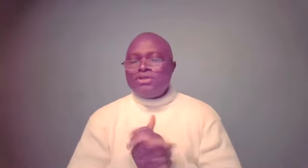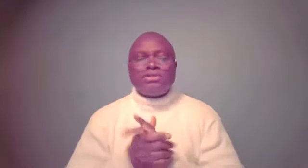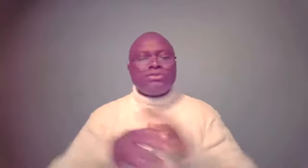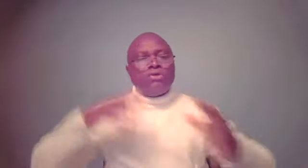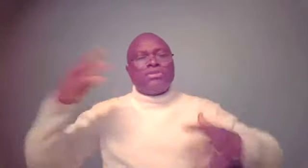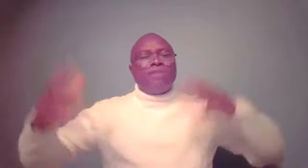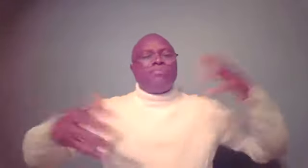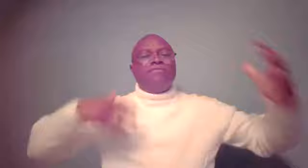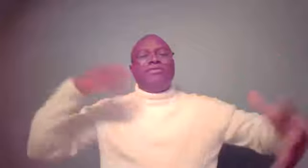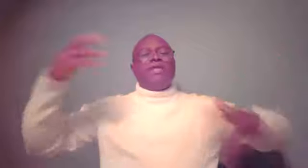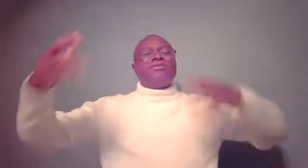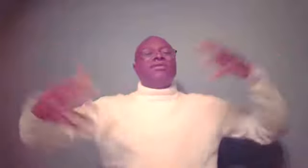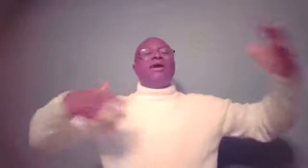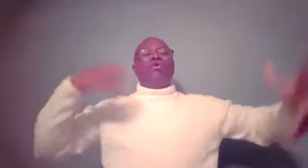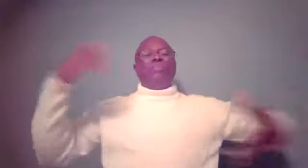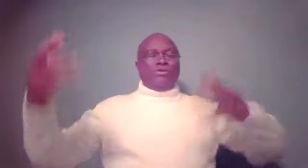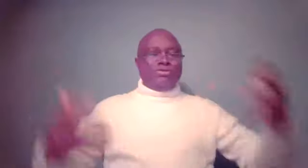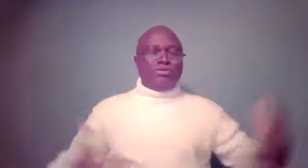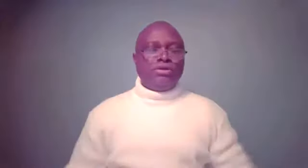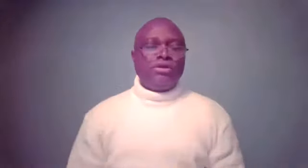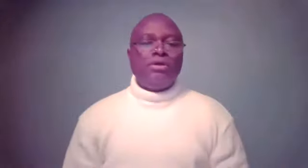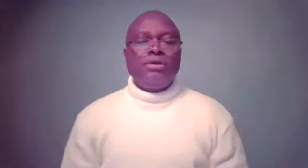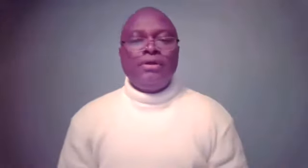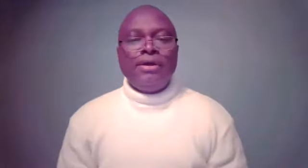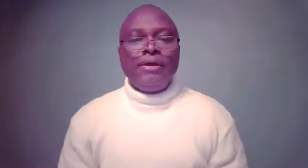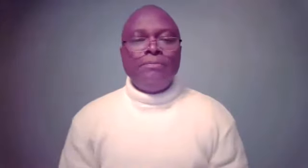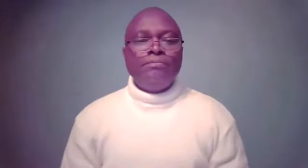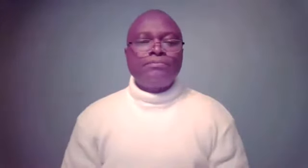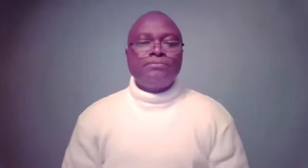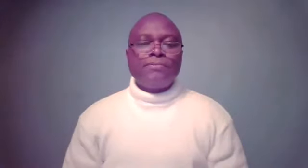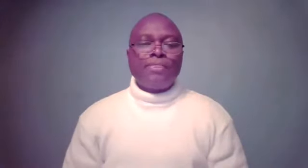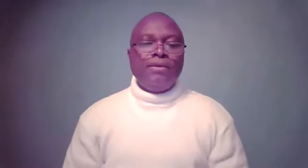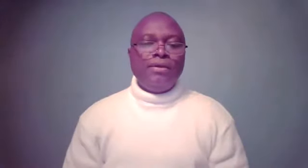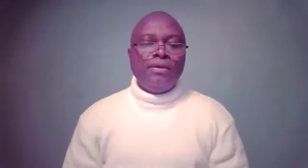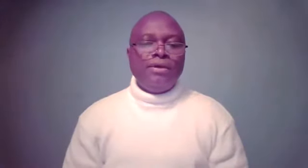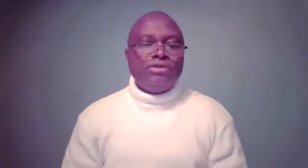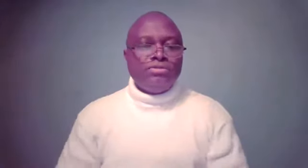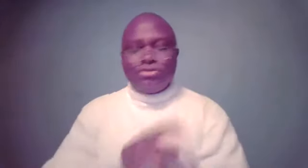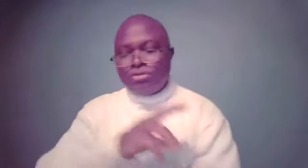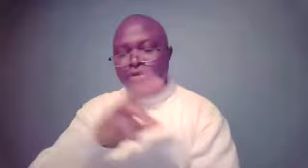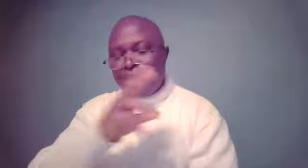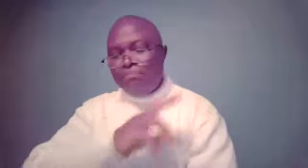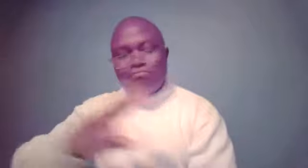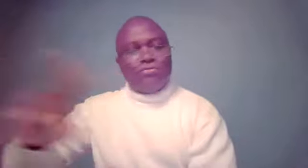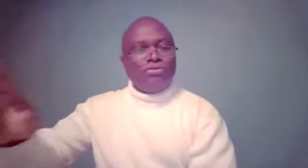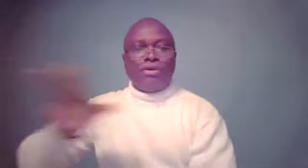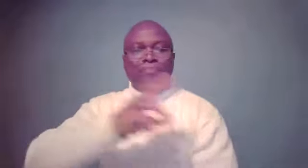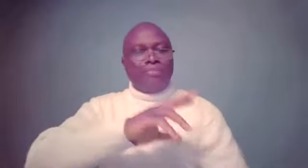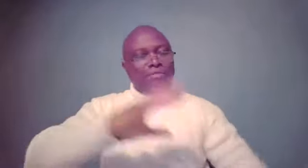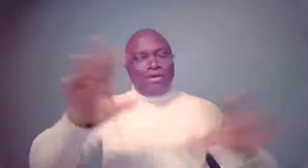this concept of destiny helpers. Um, uh, he, he, I've